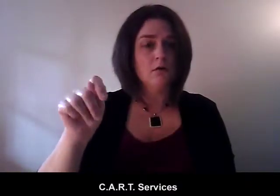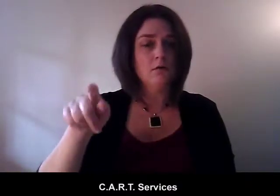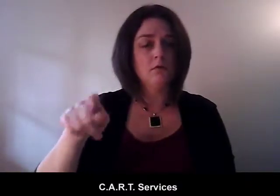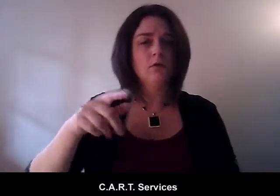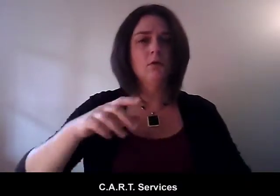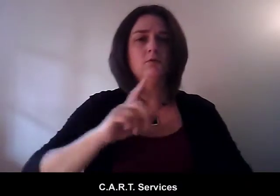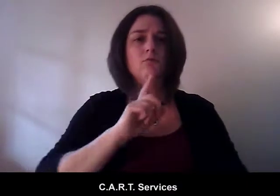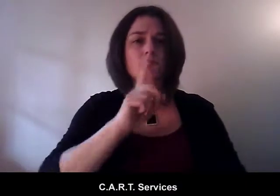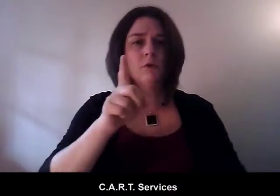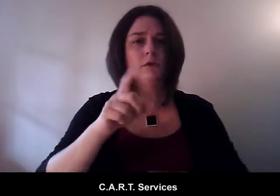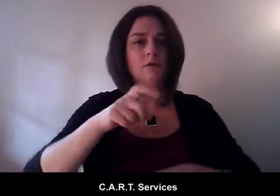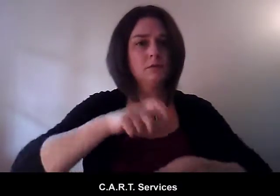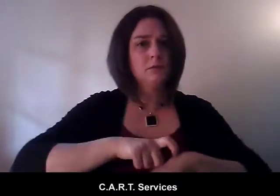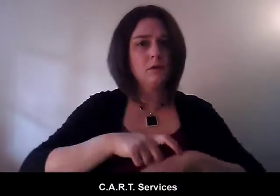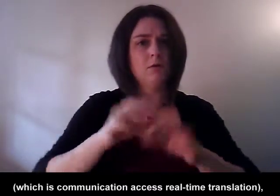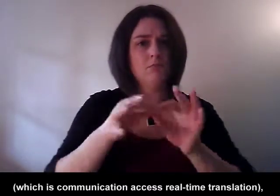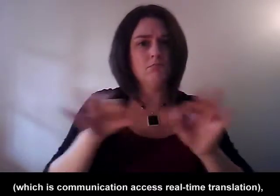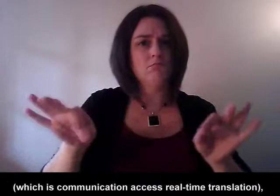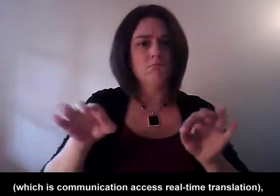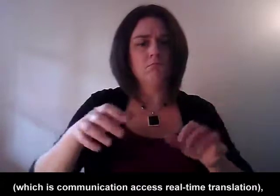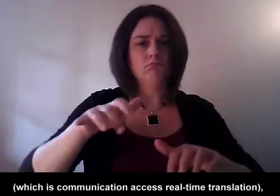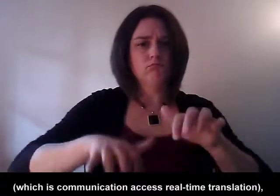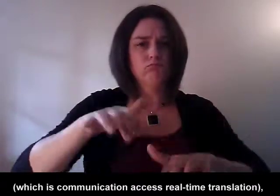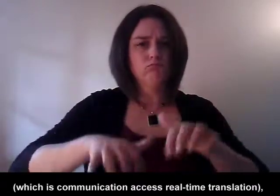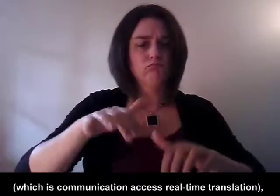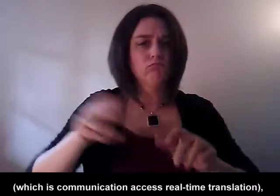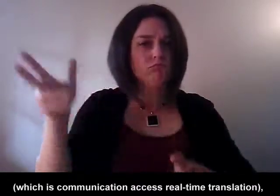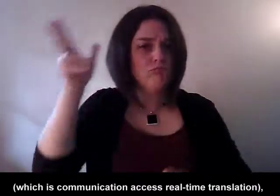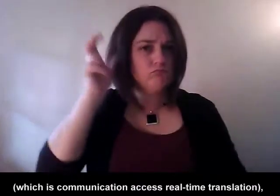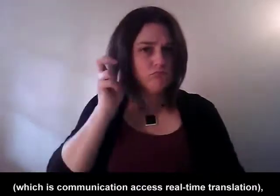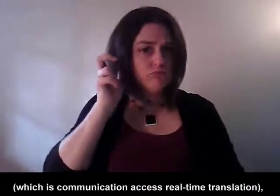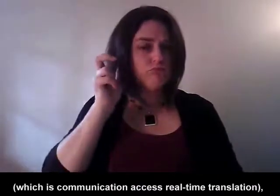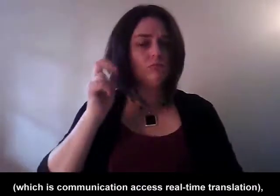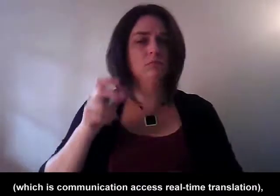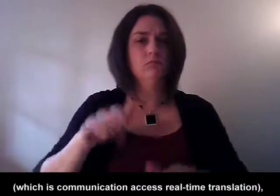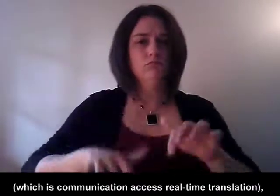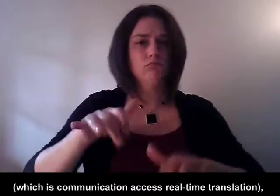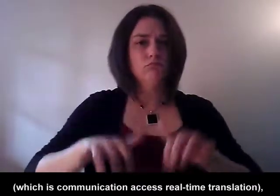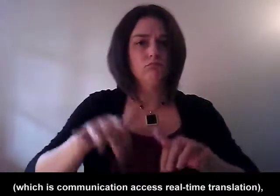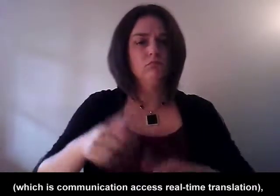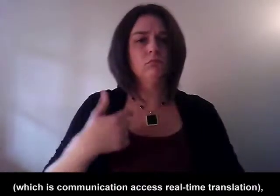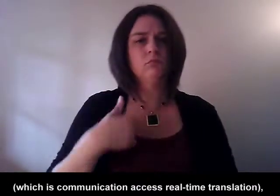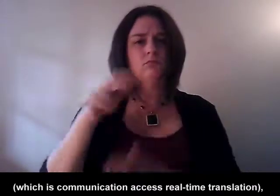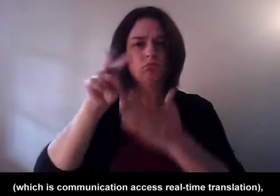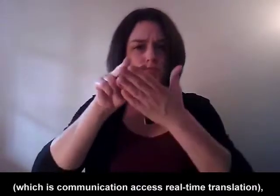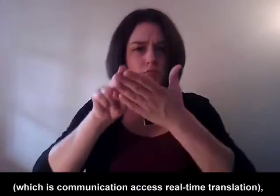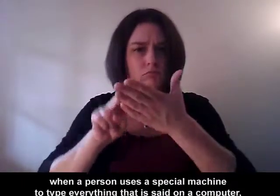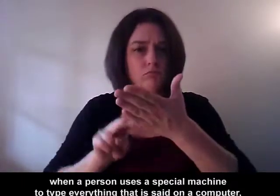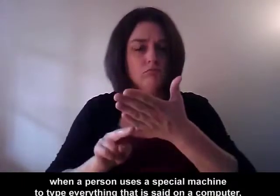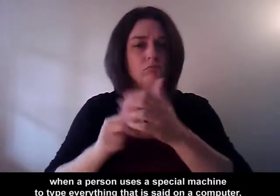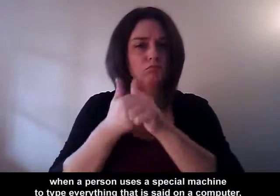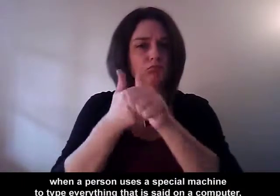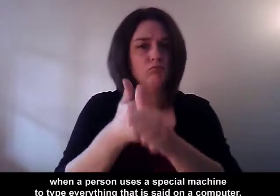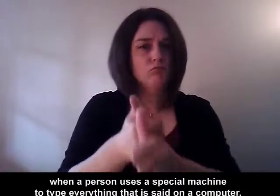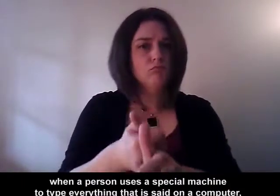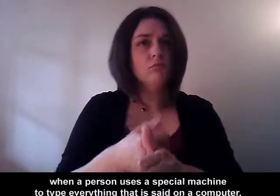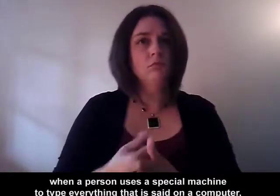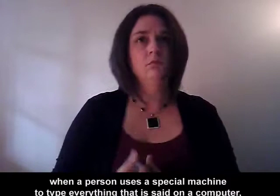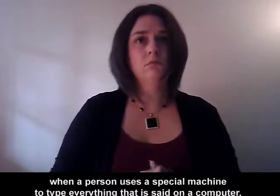Cart services, which is communication access real-time translations when a person uses a special